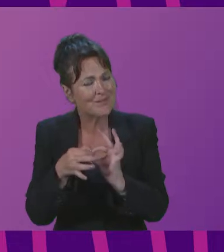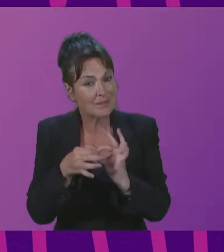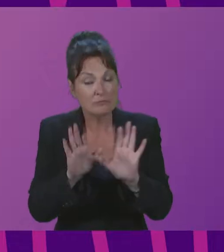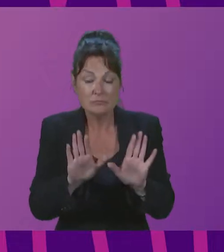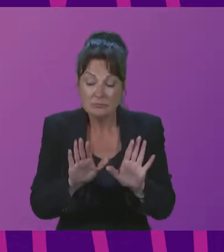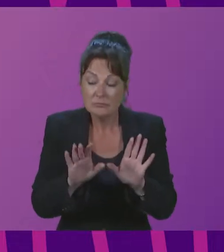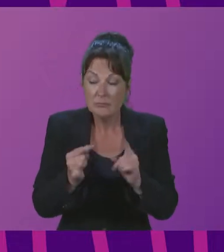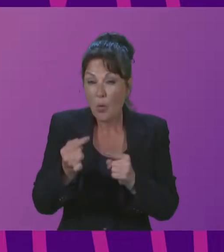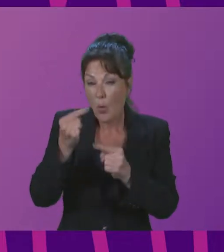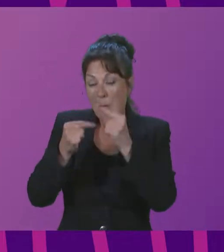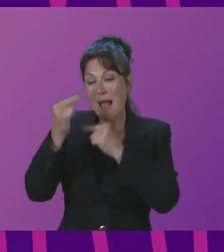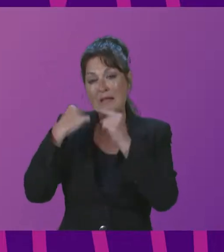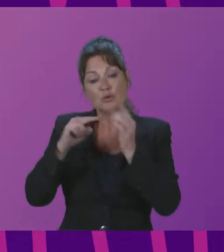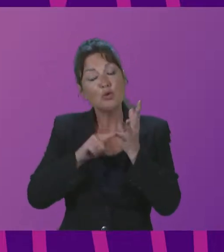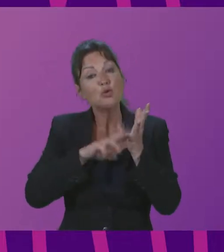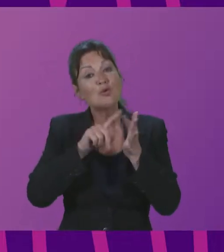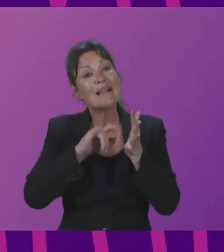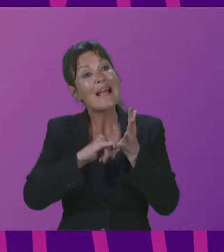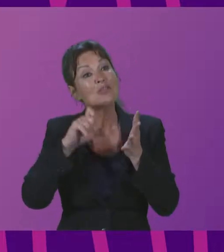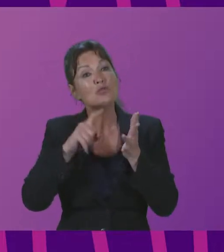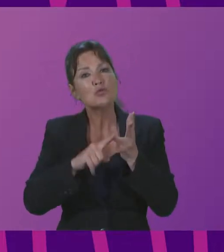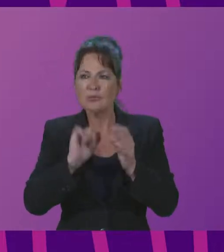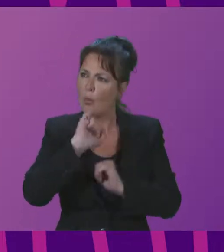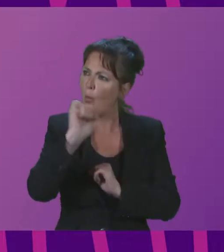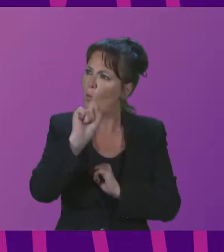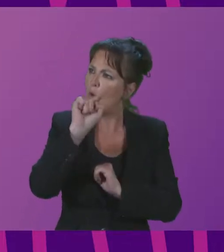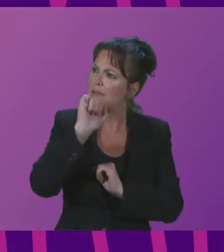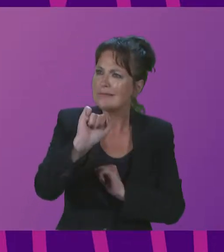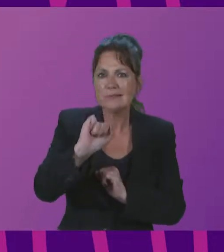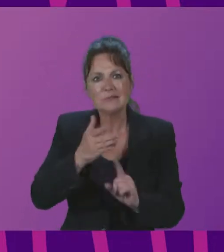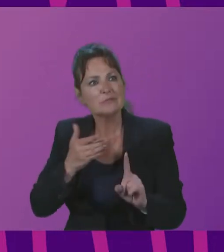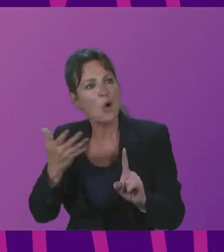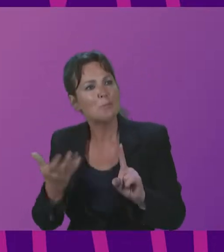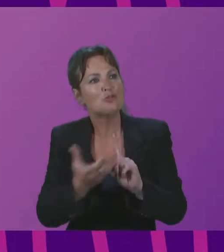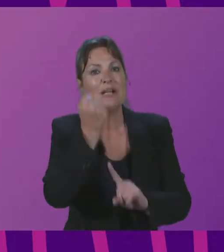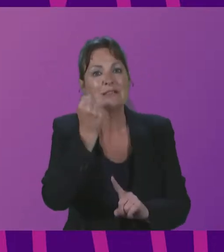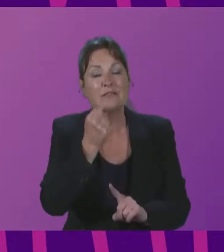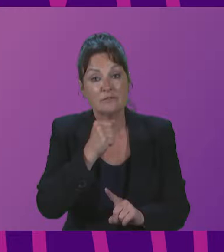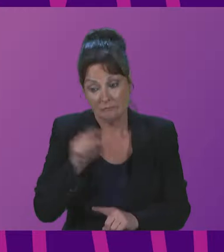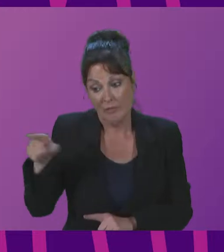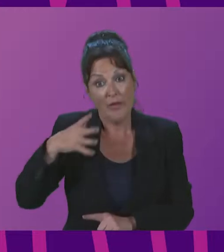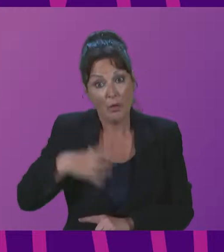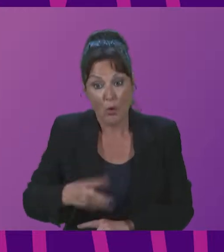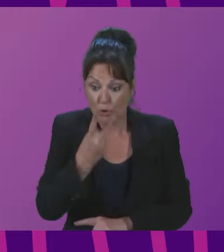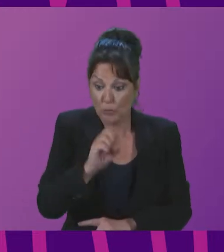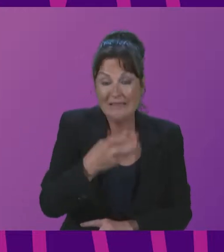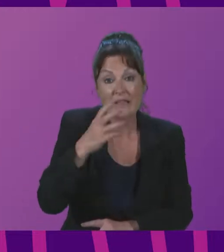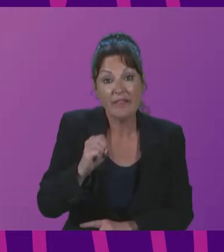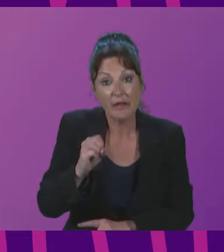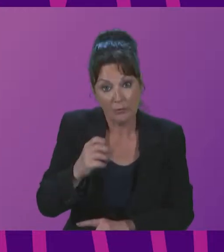heart of UNESCO's missions. Transversality is also a hallmark of the 2030 Agenda for Sustainable Development.